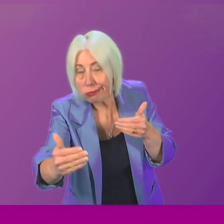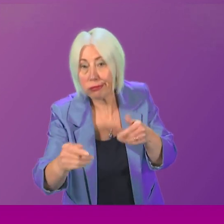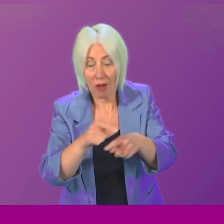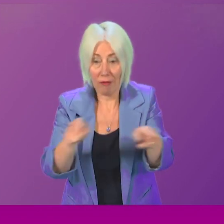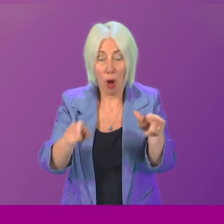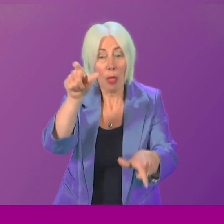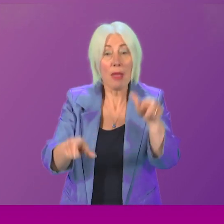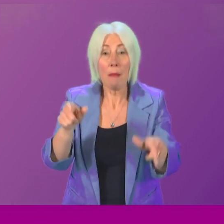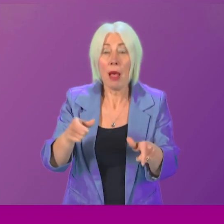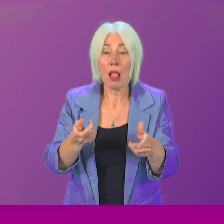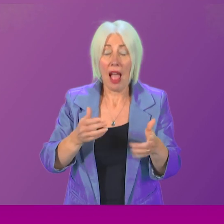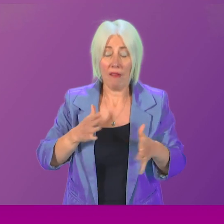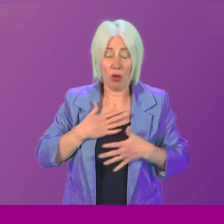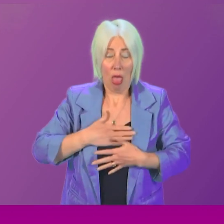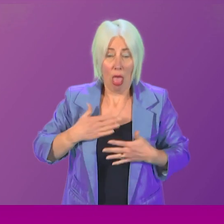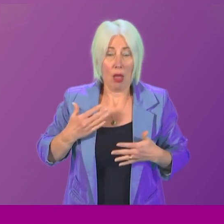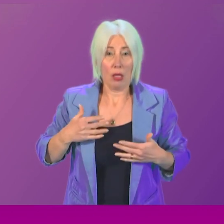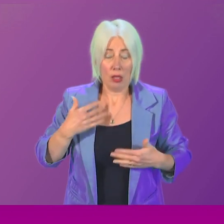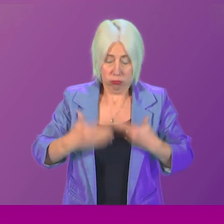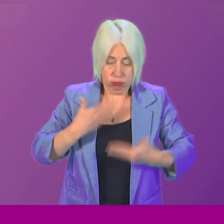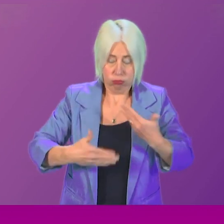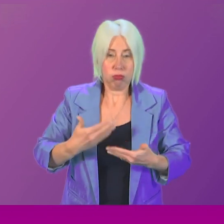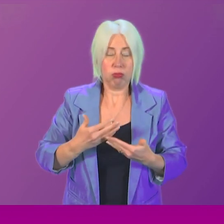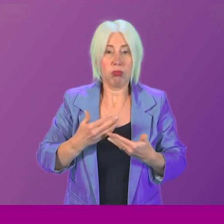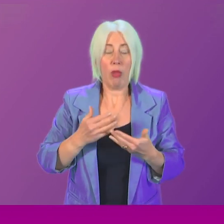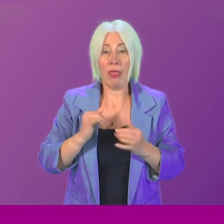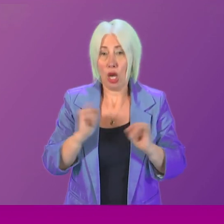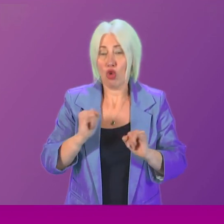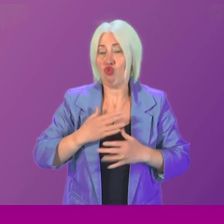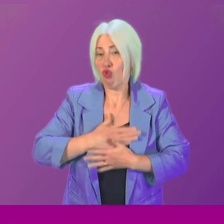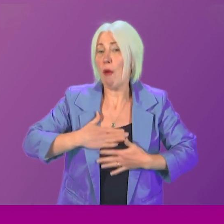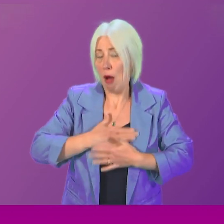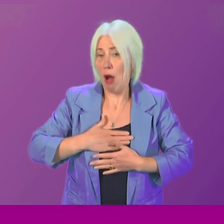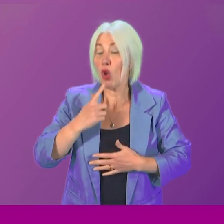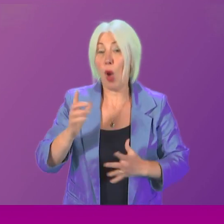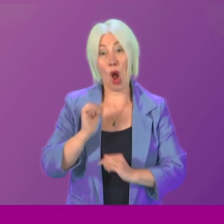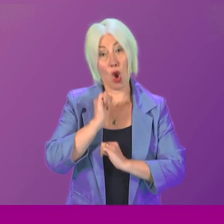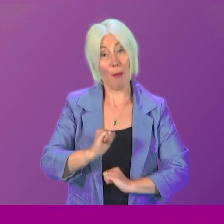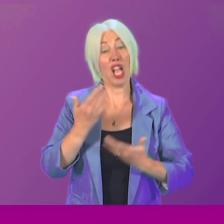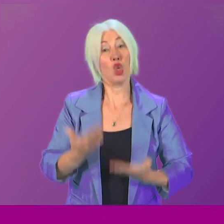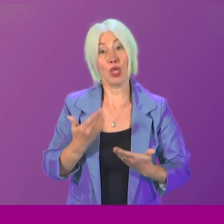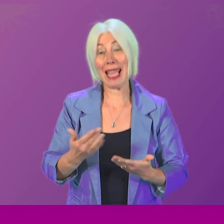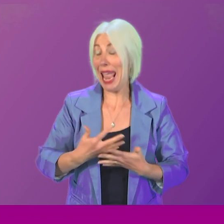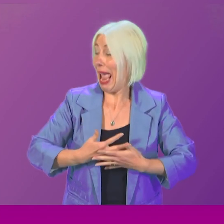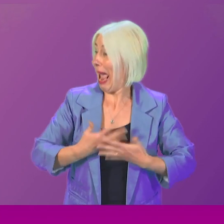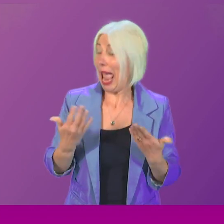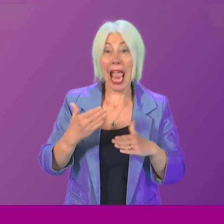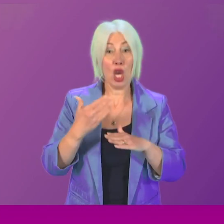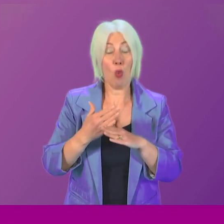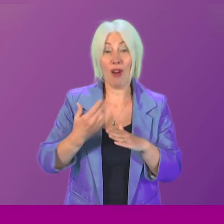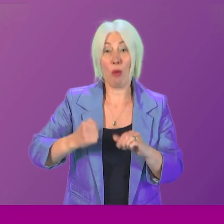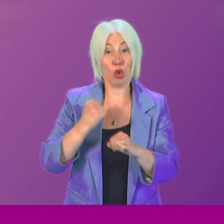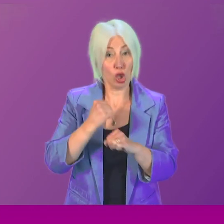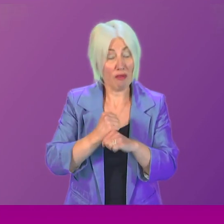with the impact of that trauma. So, I give a commitment today that any work done by the Scottish Government